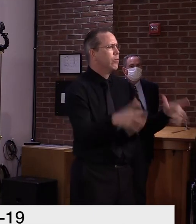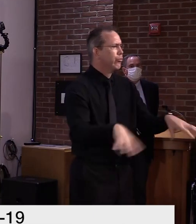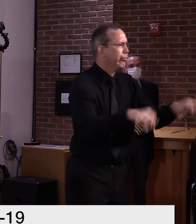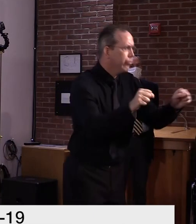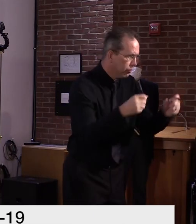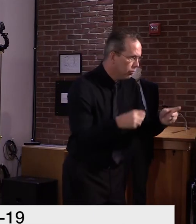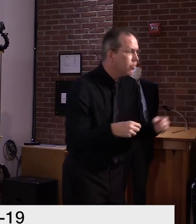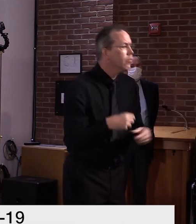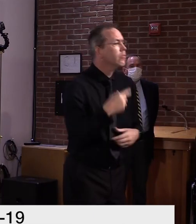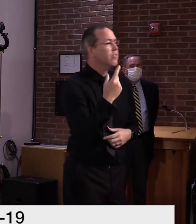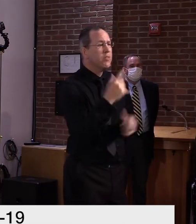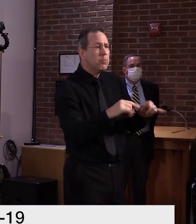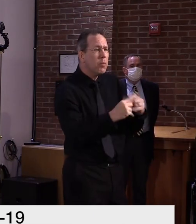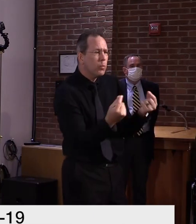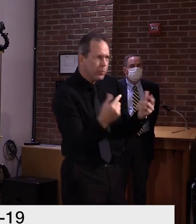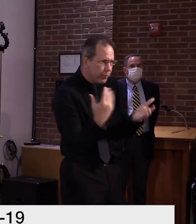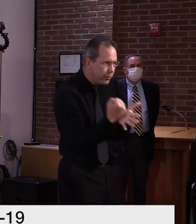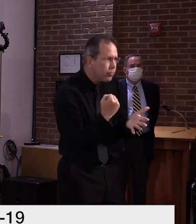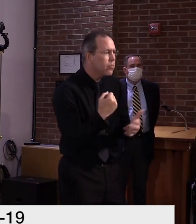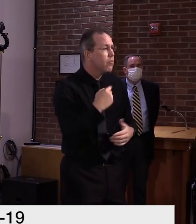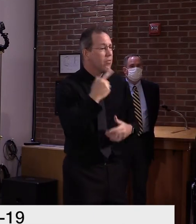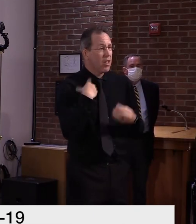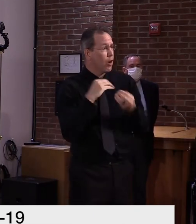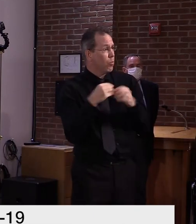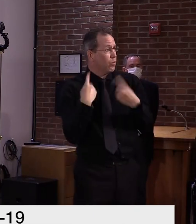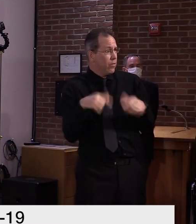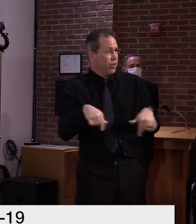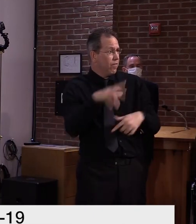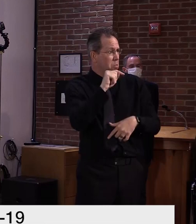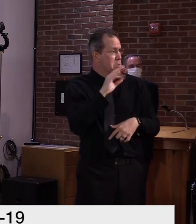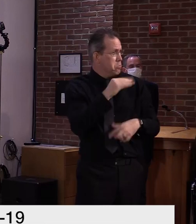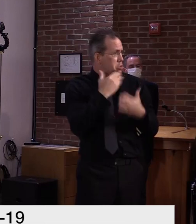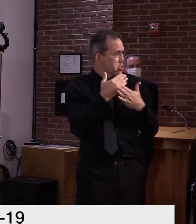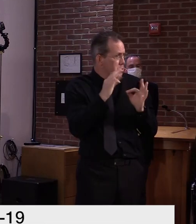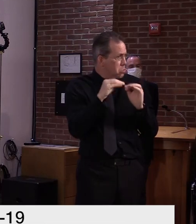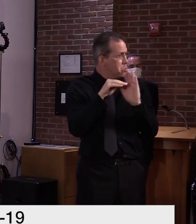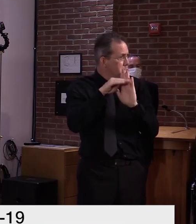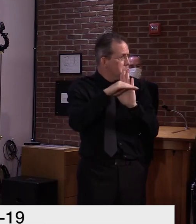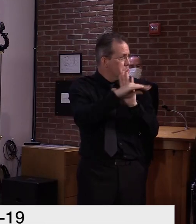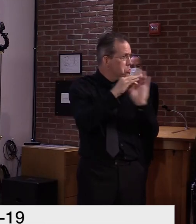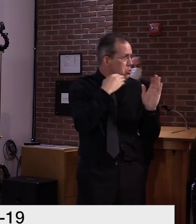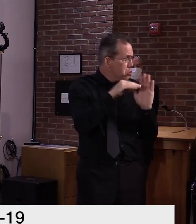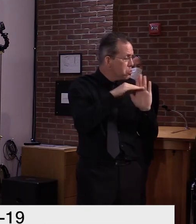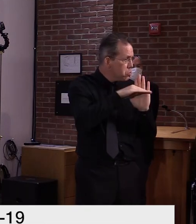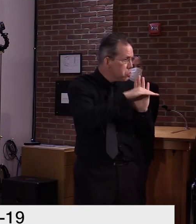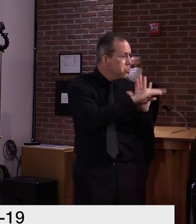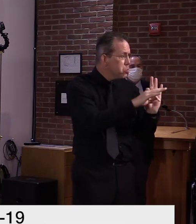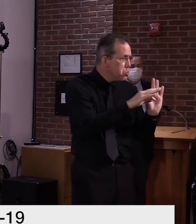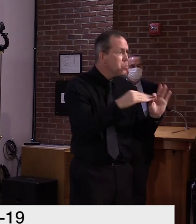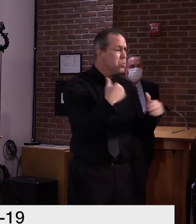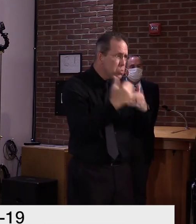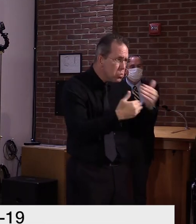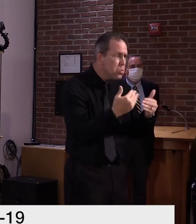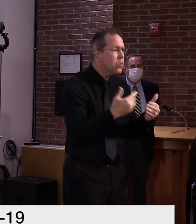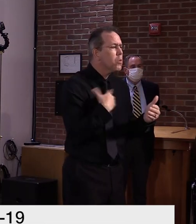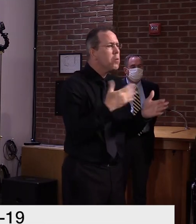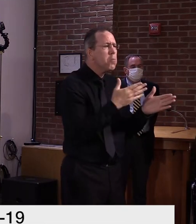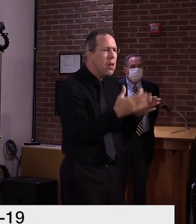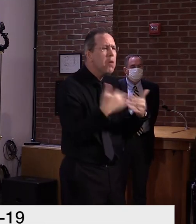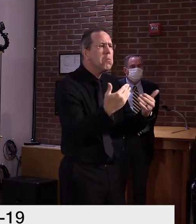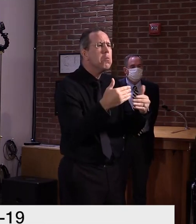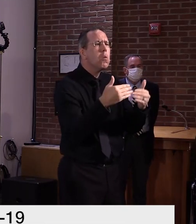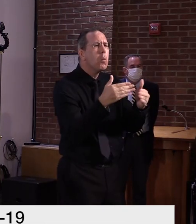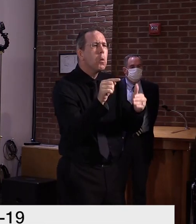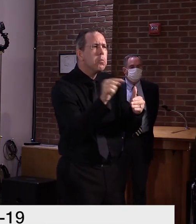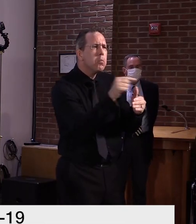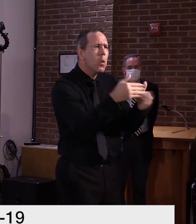given our current positive trends, we also need to aim for and plan for school openings. Because